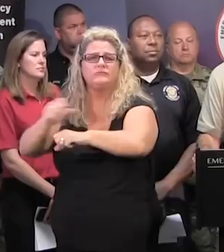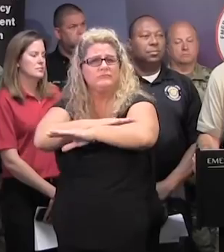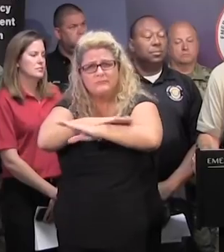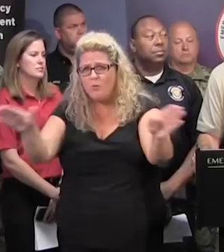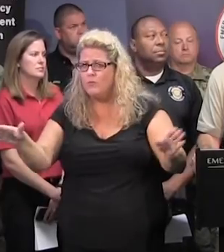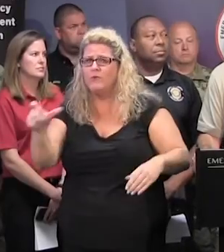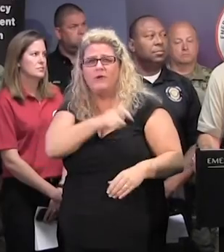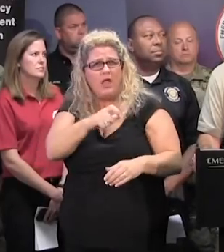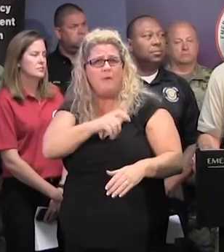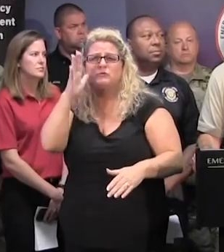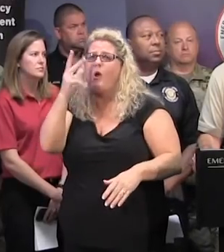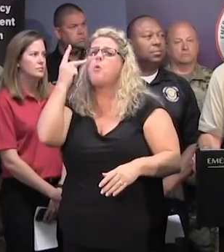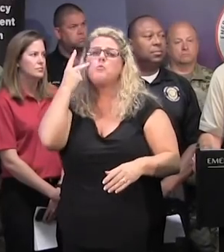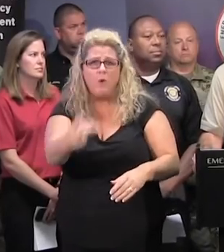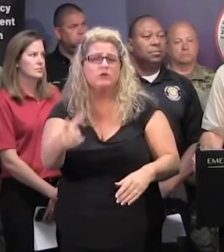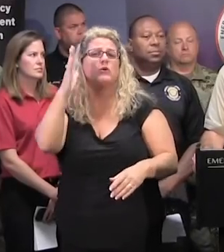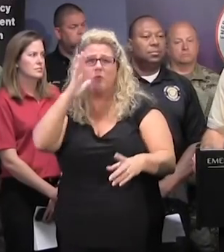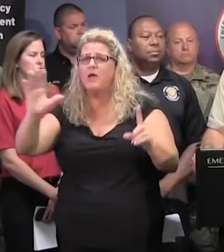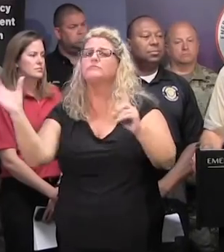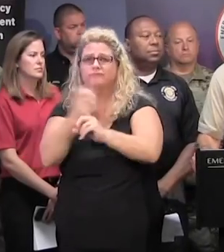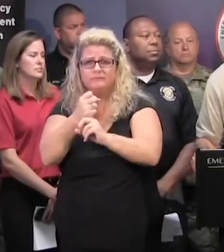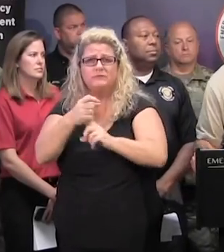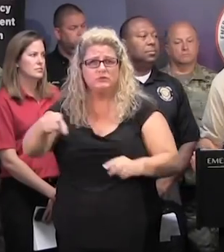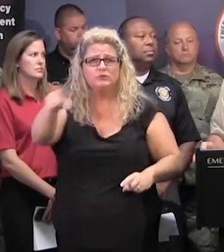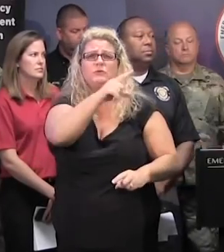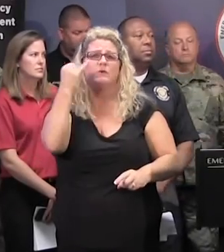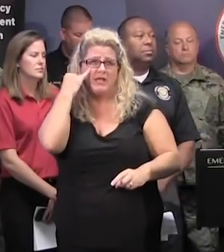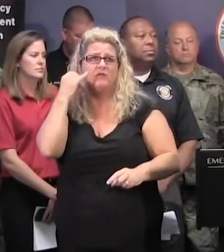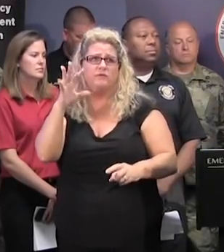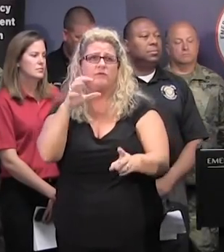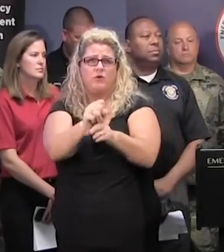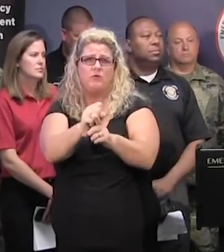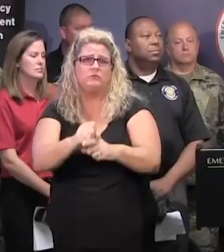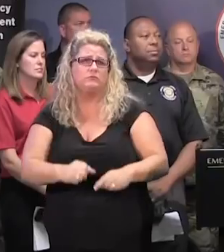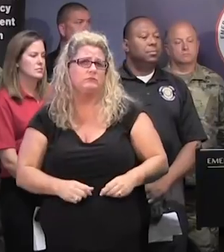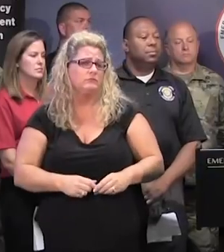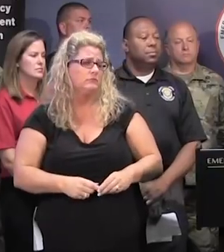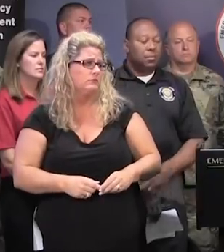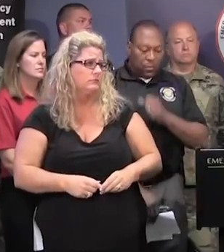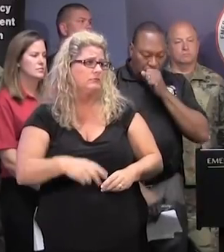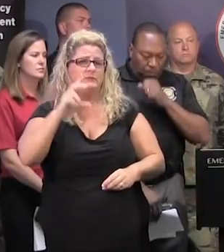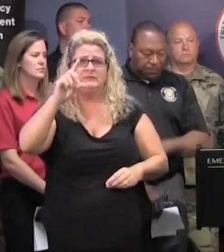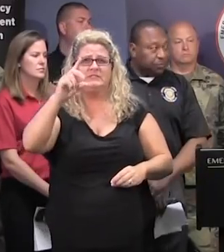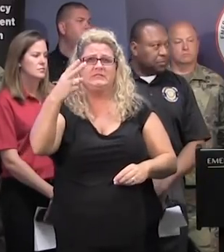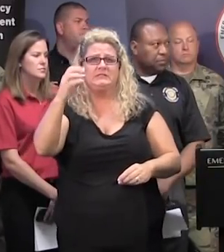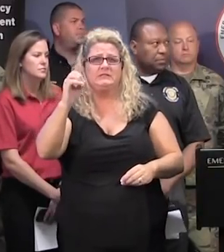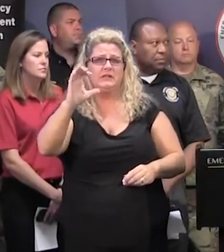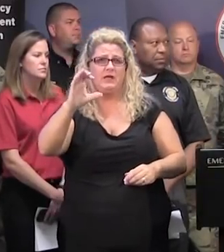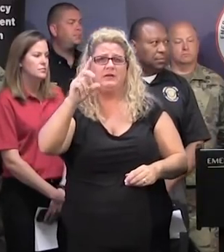and there will be a zero tolerance for criminal activity. Thank you. Thank you, Chief. Chief, DHEC, David Wilson.